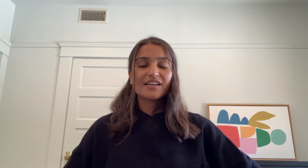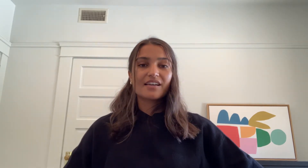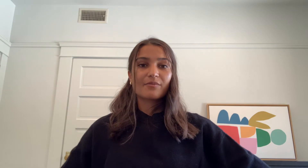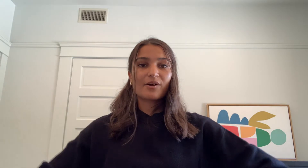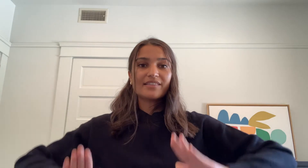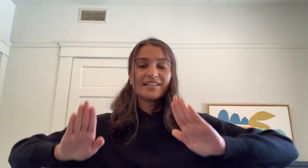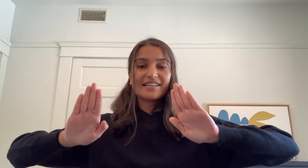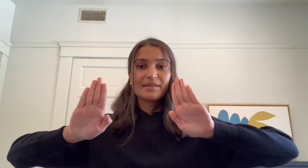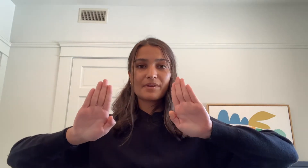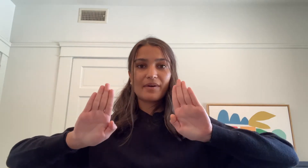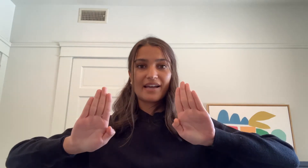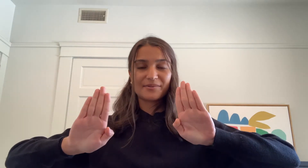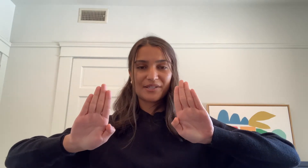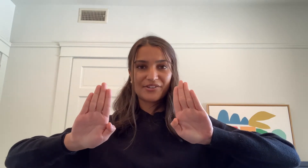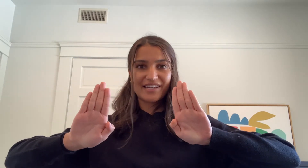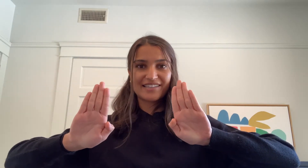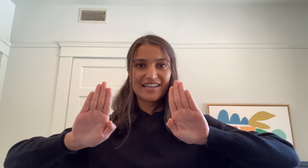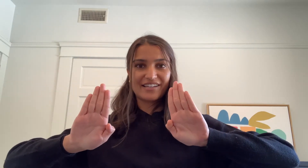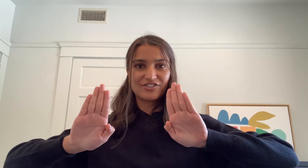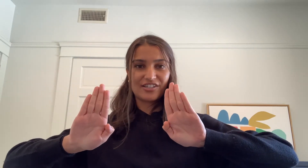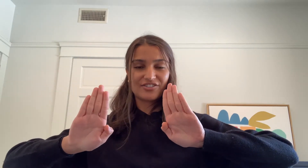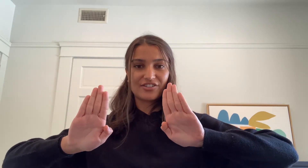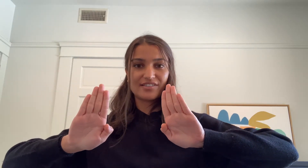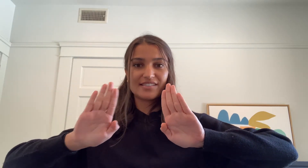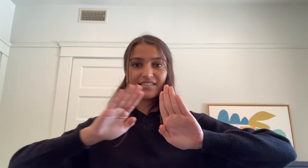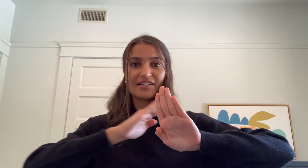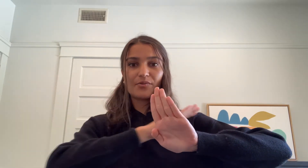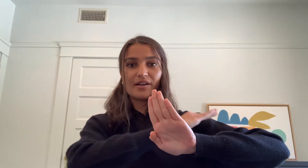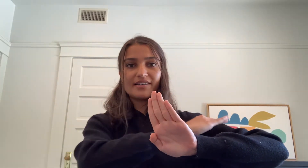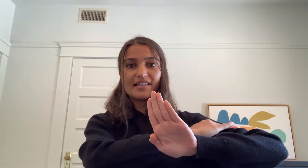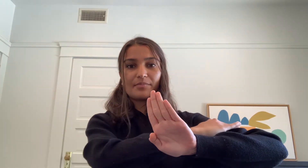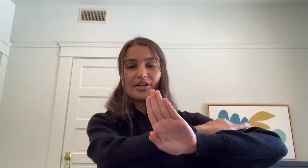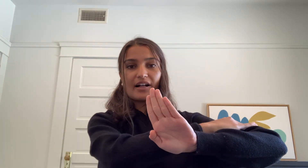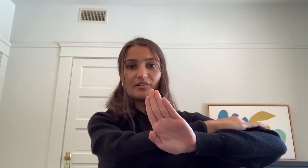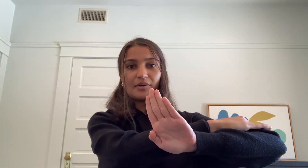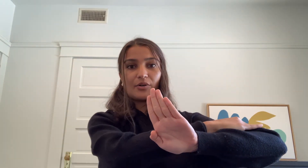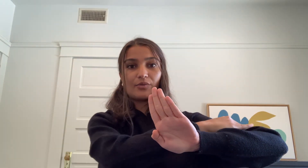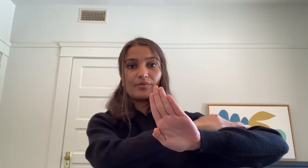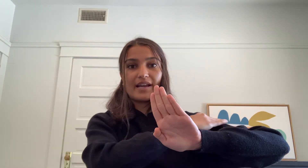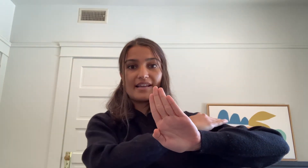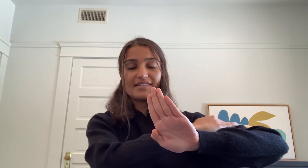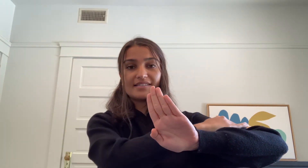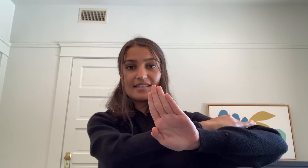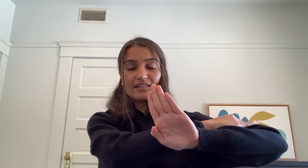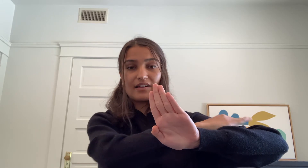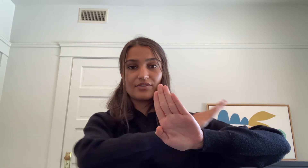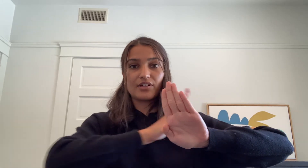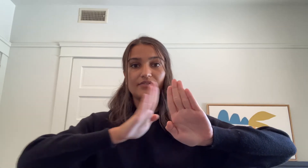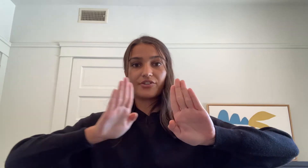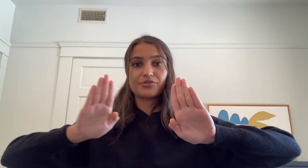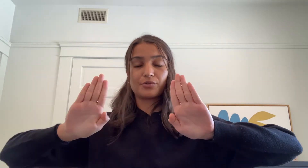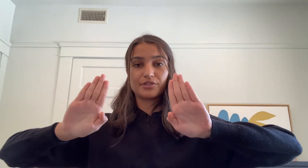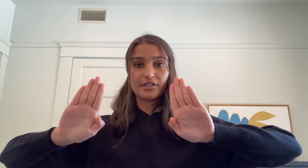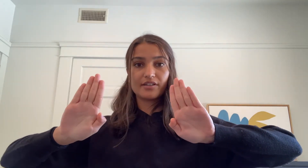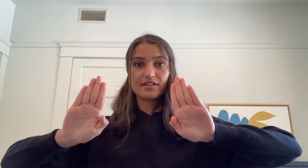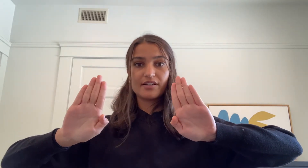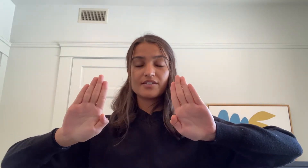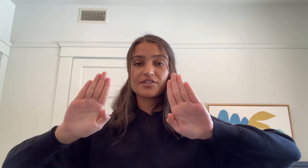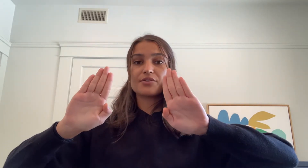One thing to keep in mind when creating the hand gestures is that you want to keep your elbow raised to the level of your shoulder so you